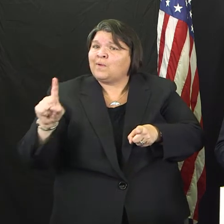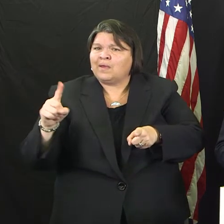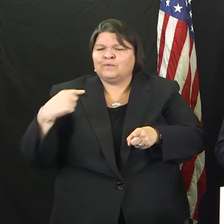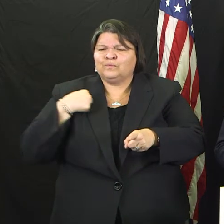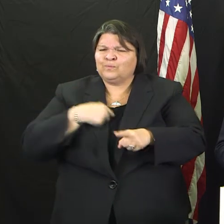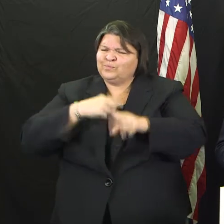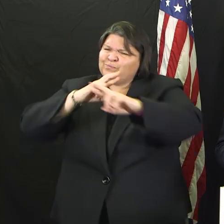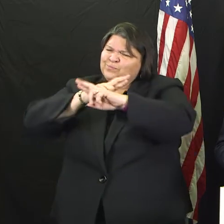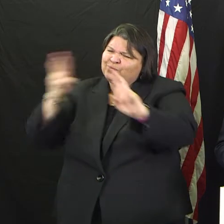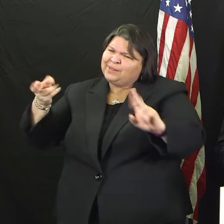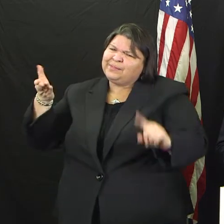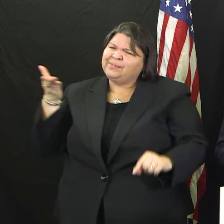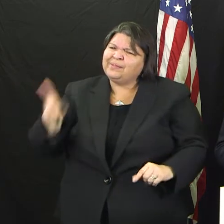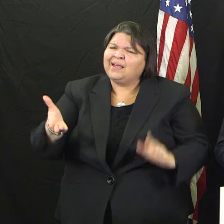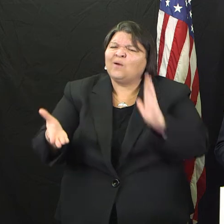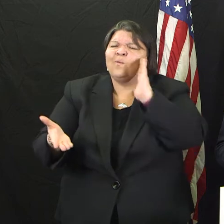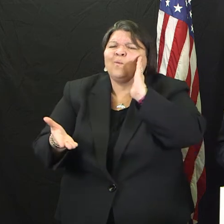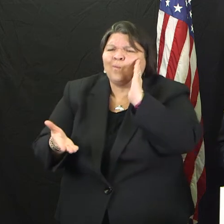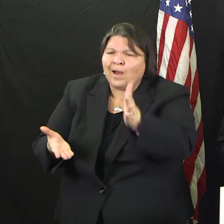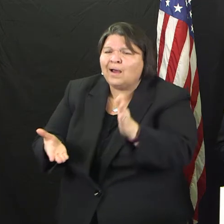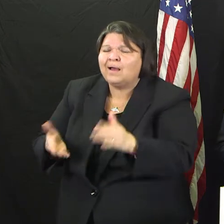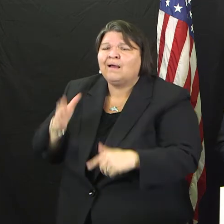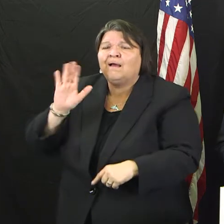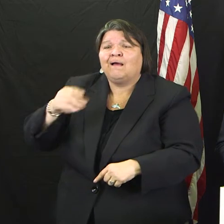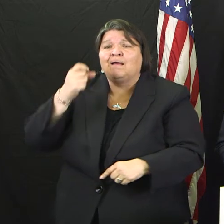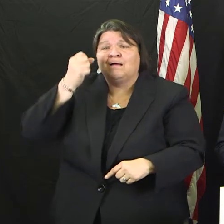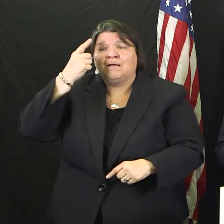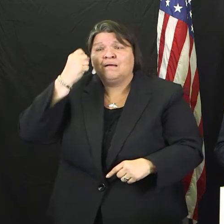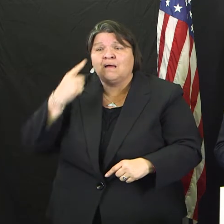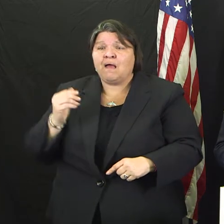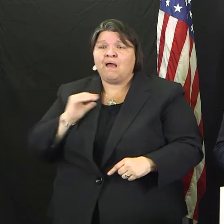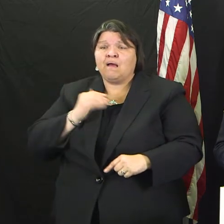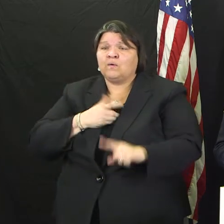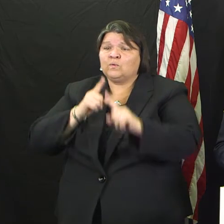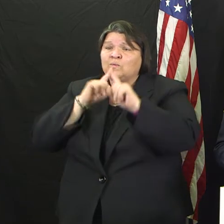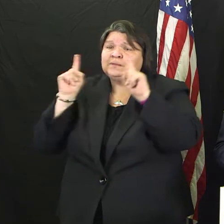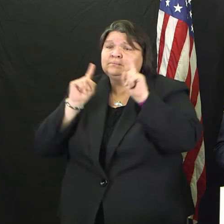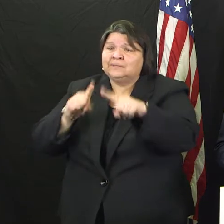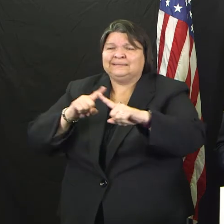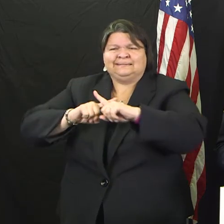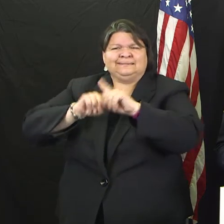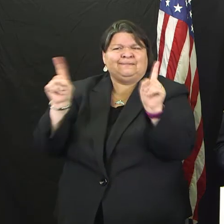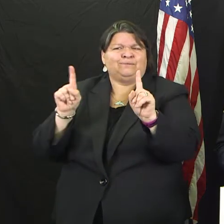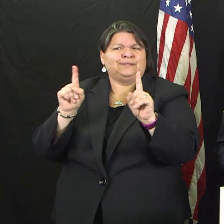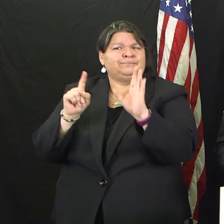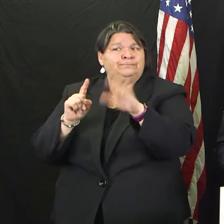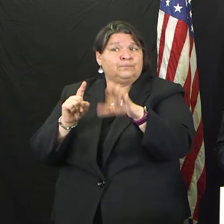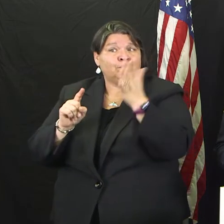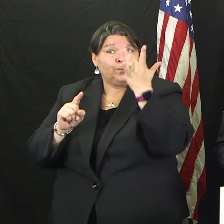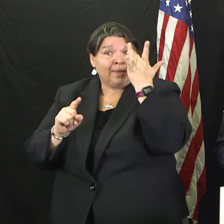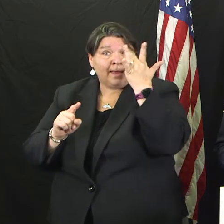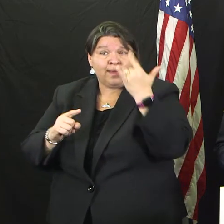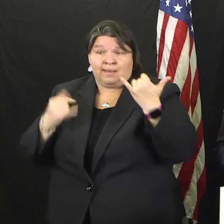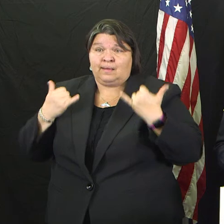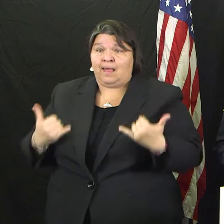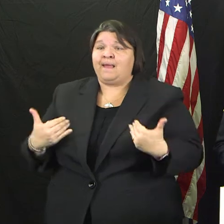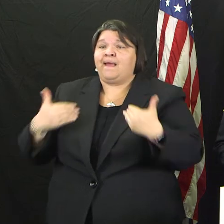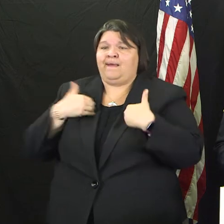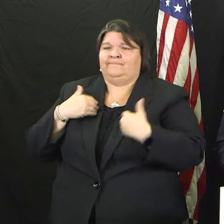to respond to calls for service, including using webcams for our officers to interact over the internet.